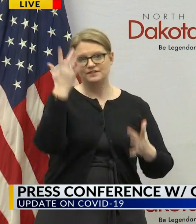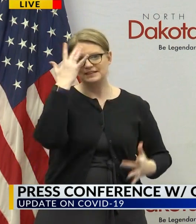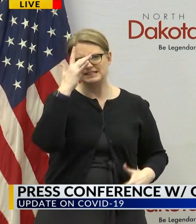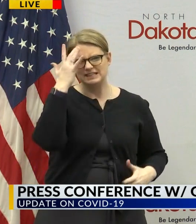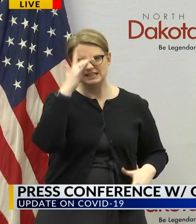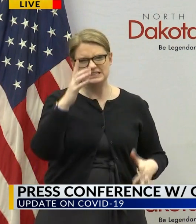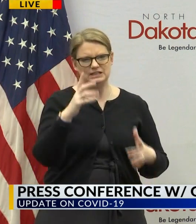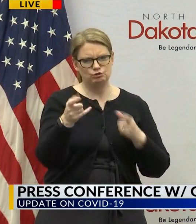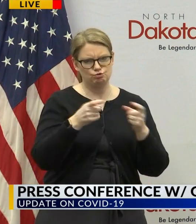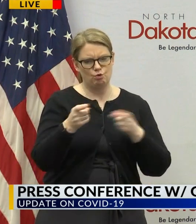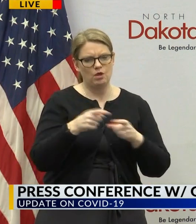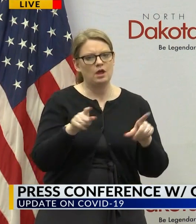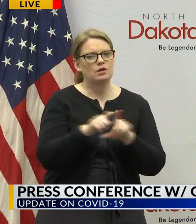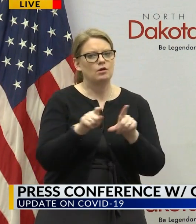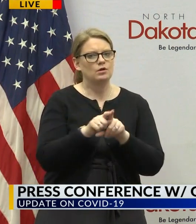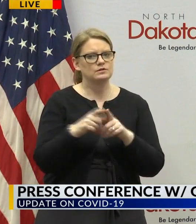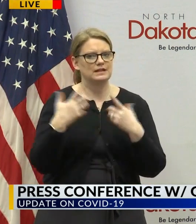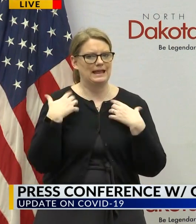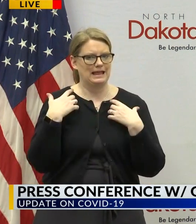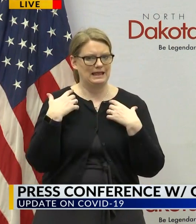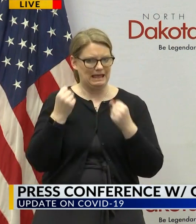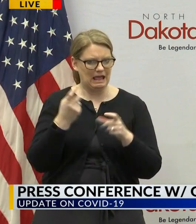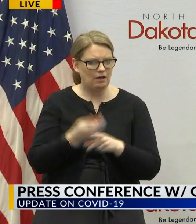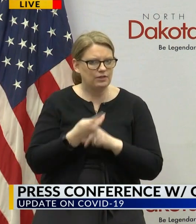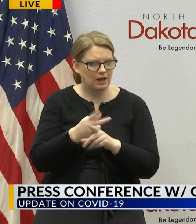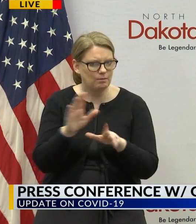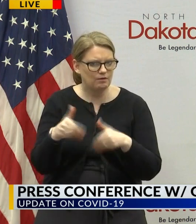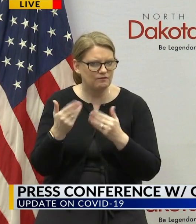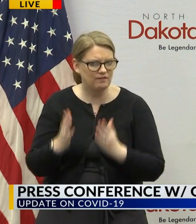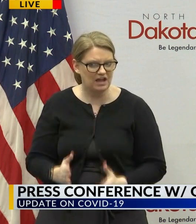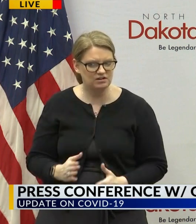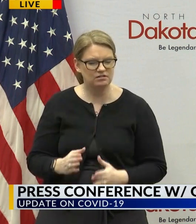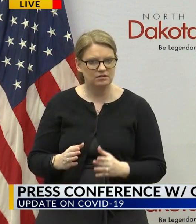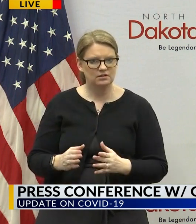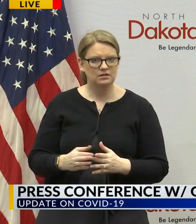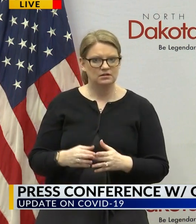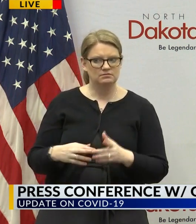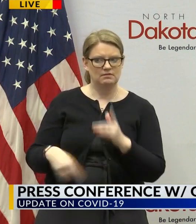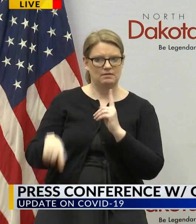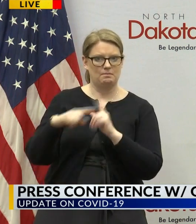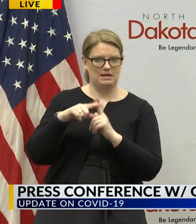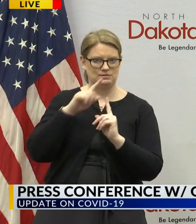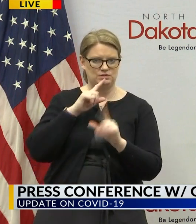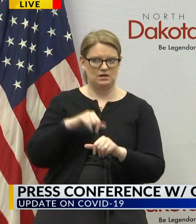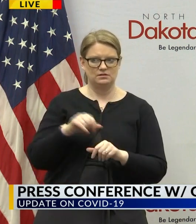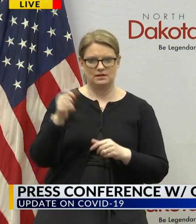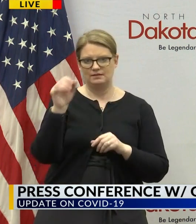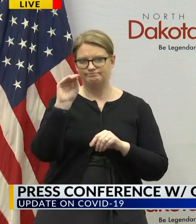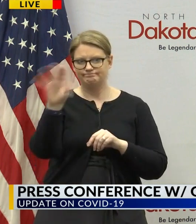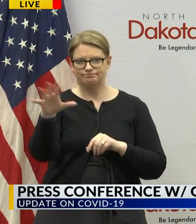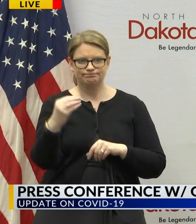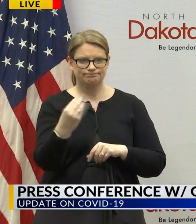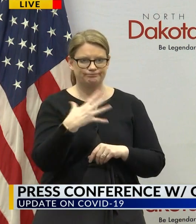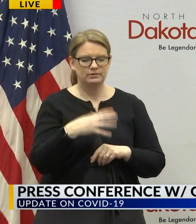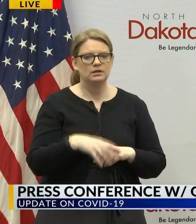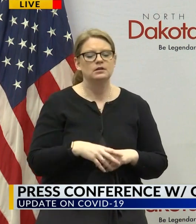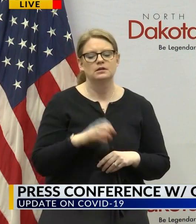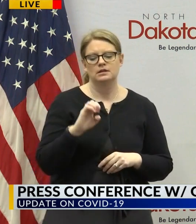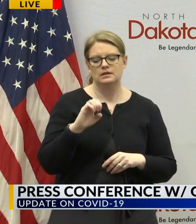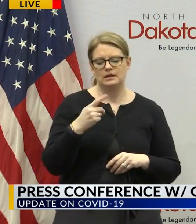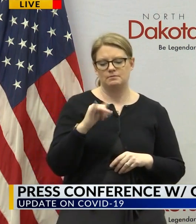Control and also the health care provider is one of the first people notified of the positive result then an